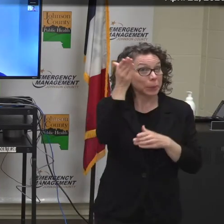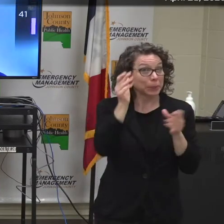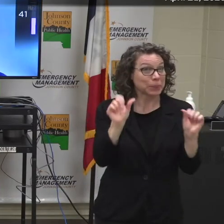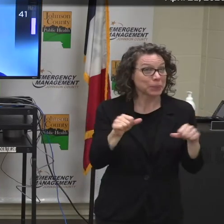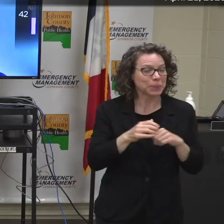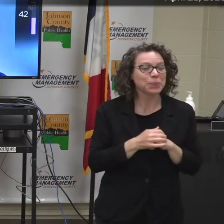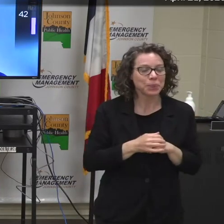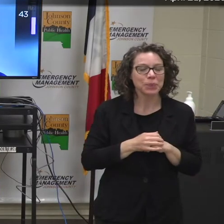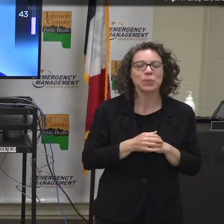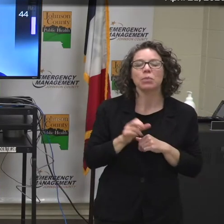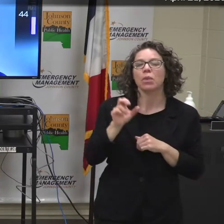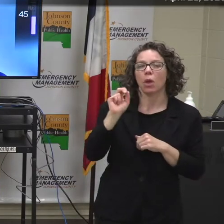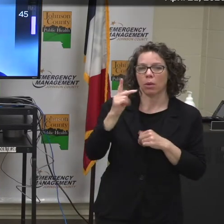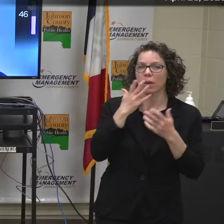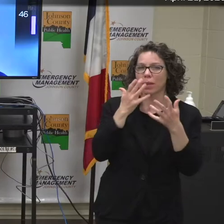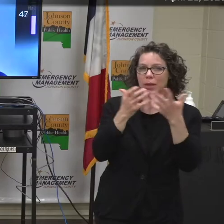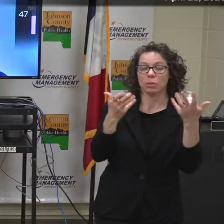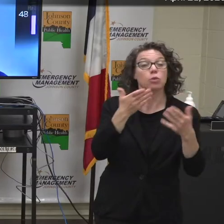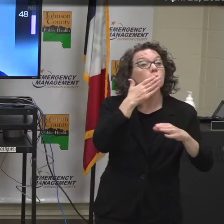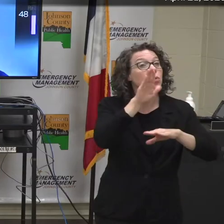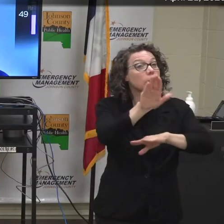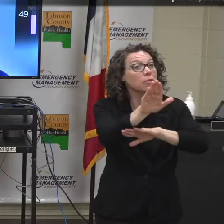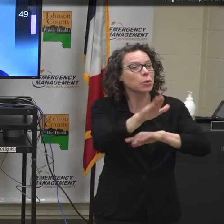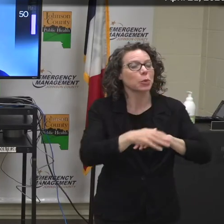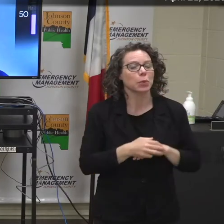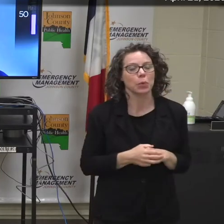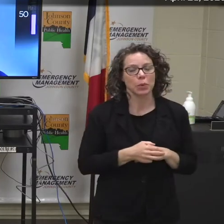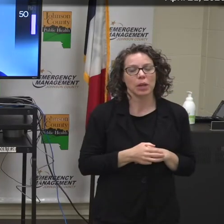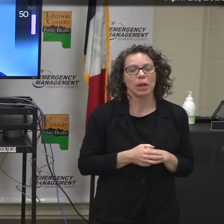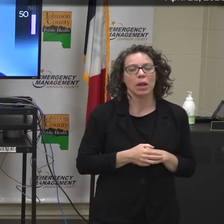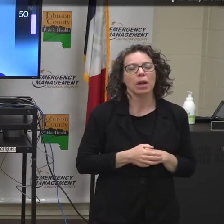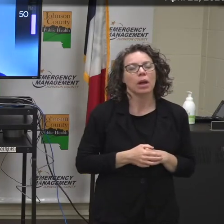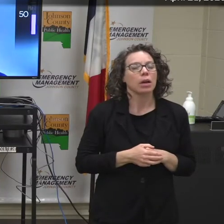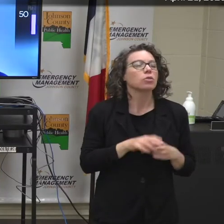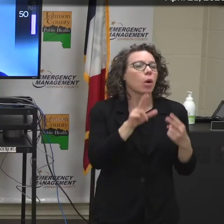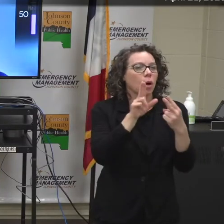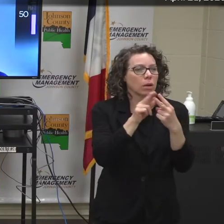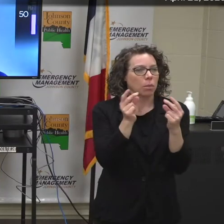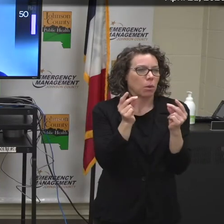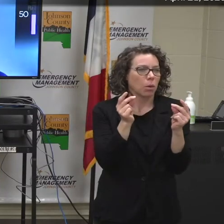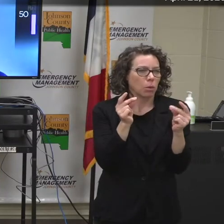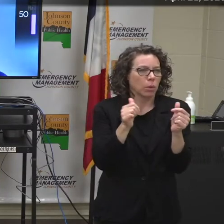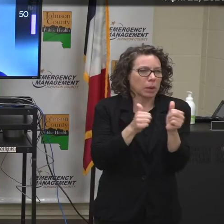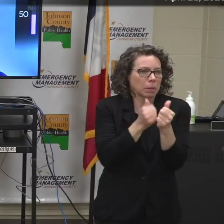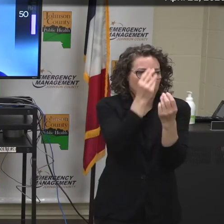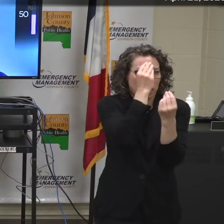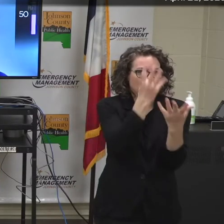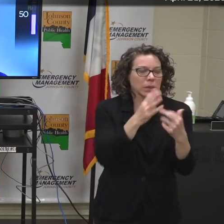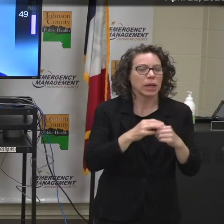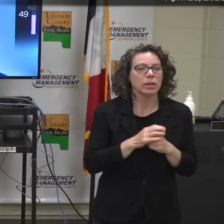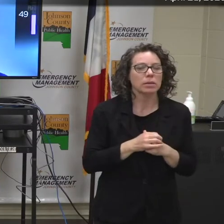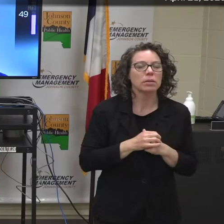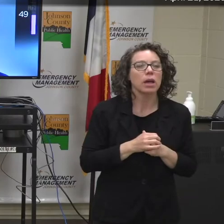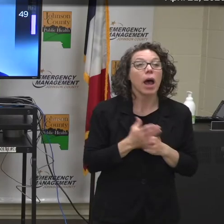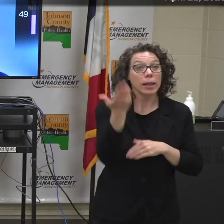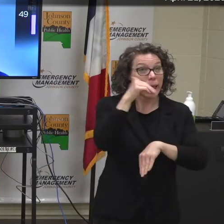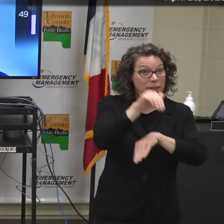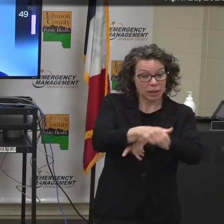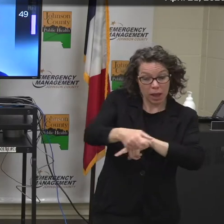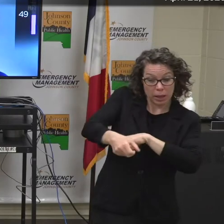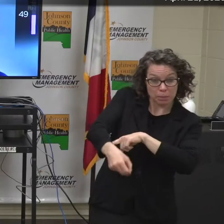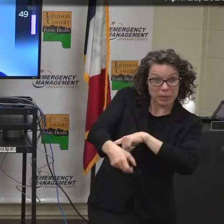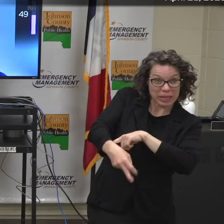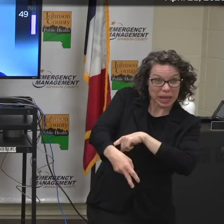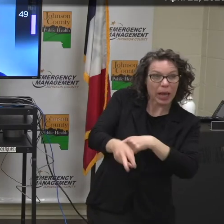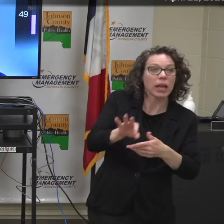Okay, thanks so much. Good afternoon. A couple quick updates. So, as of midnight last night, we